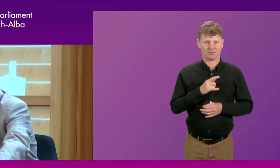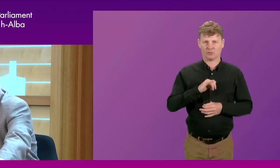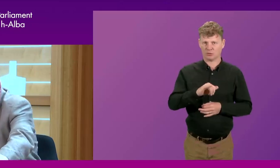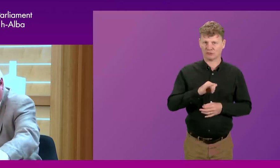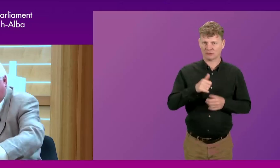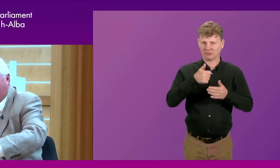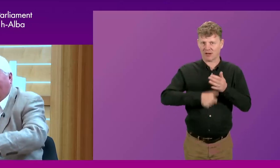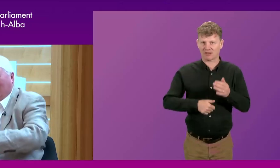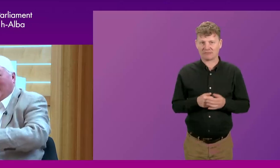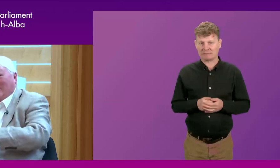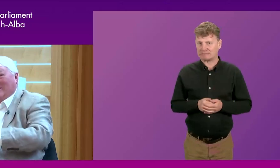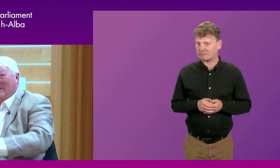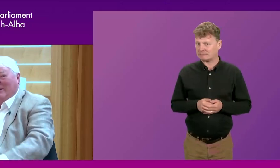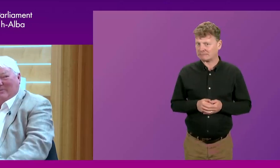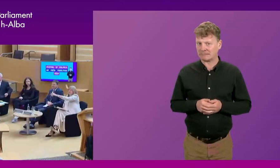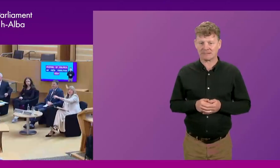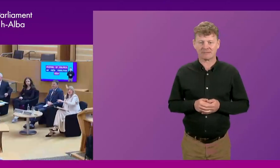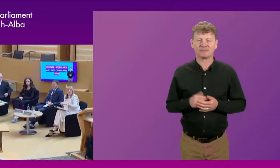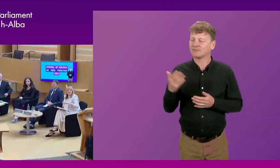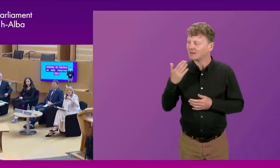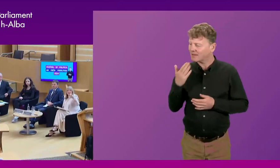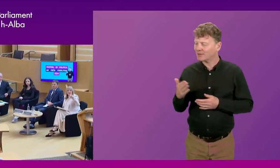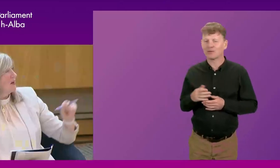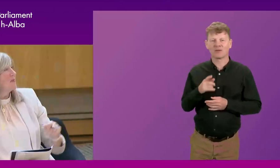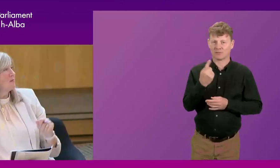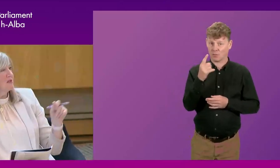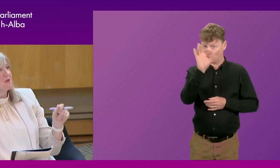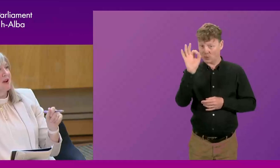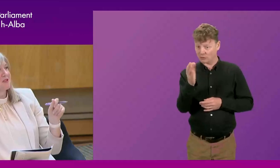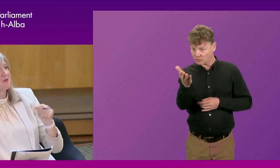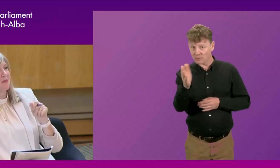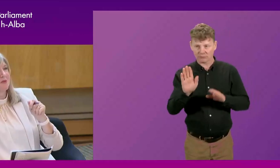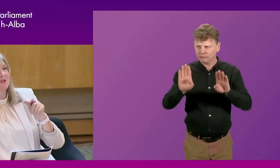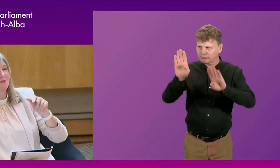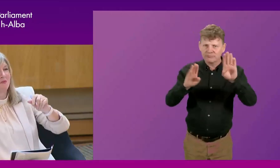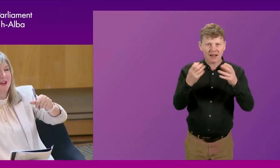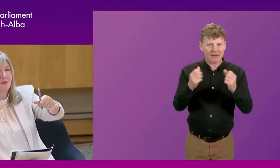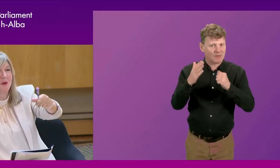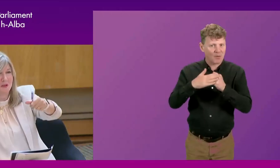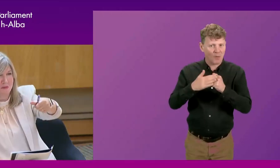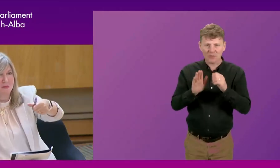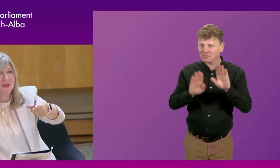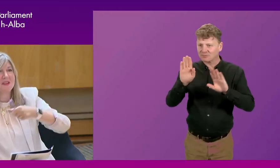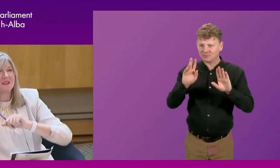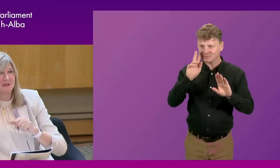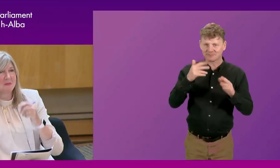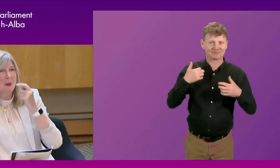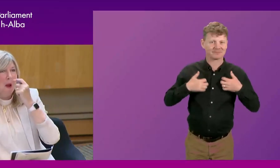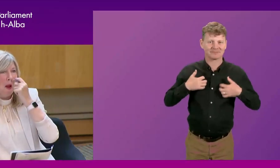Maybe someone else. Thank you. I'm going to take a question here. I'm seeing more hands going up, which is very welcome.